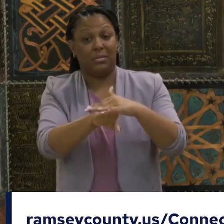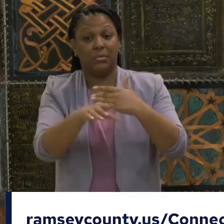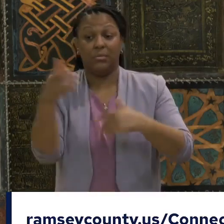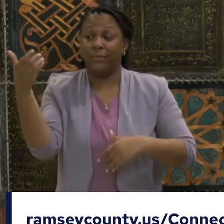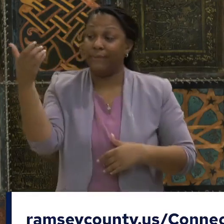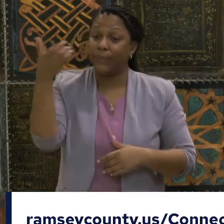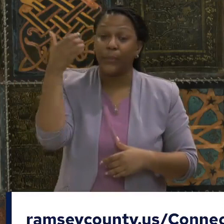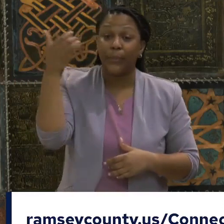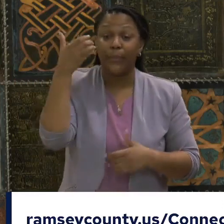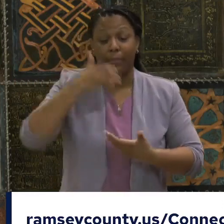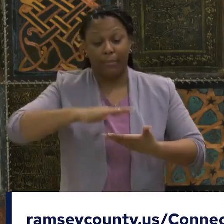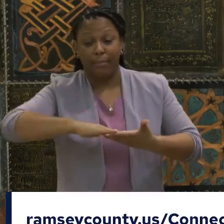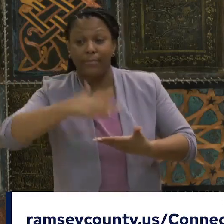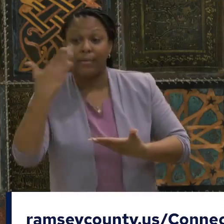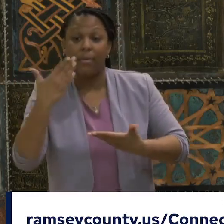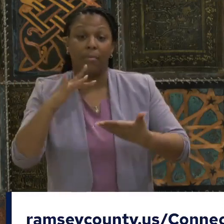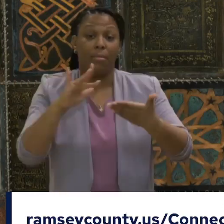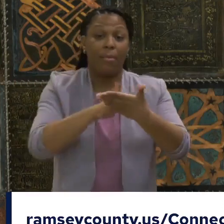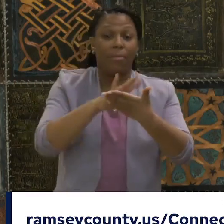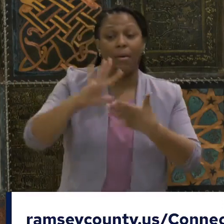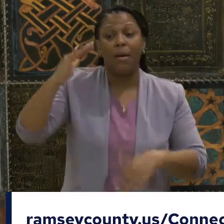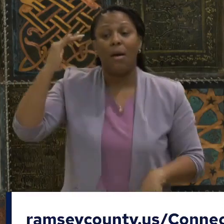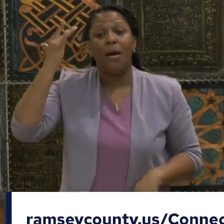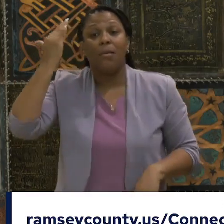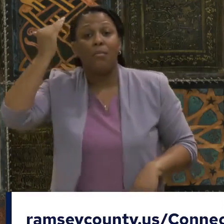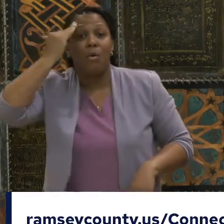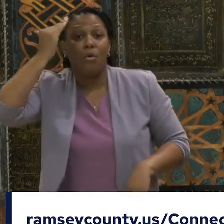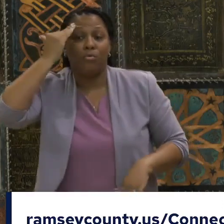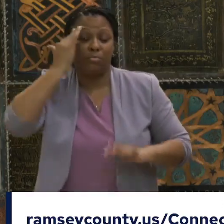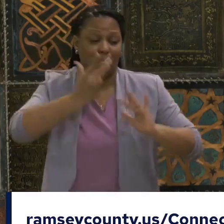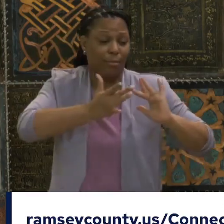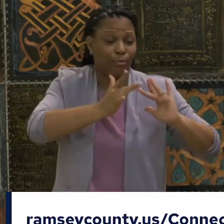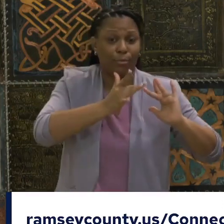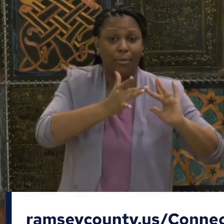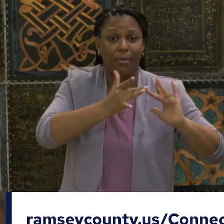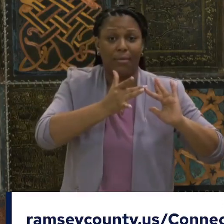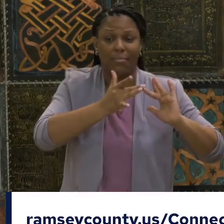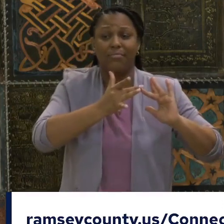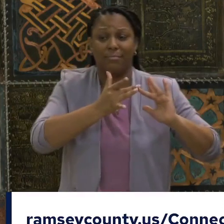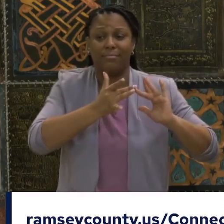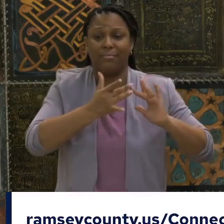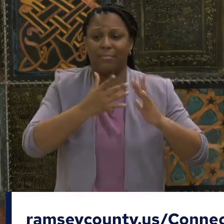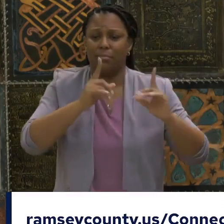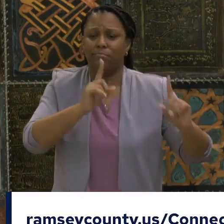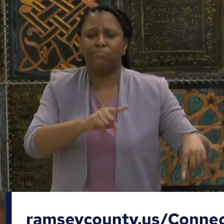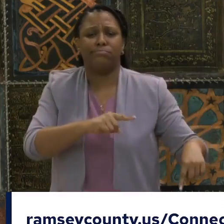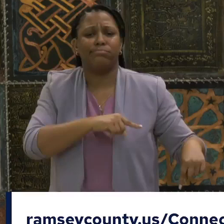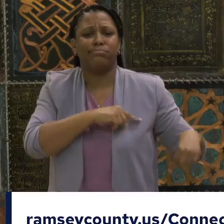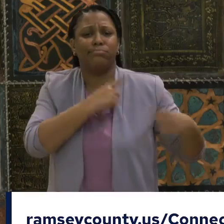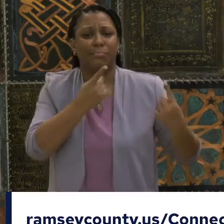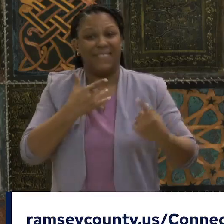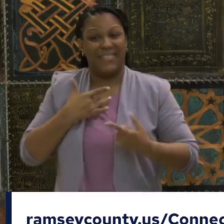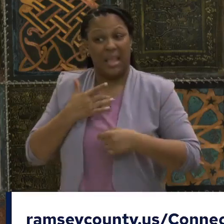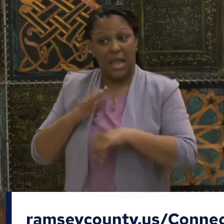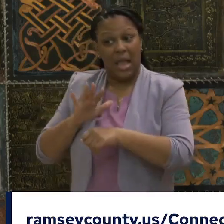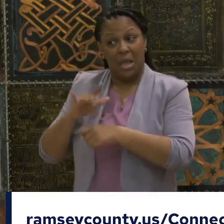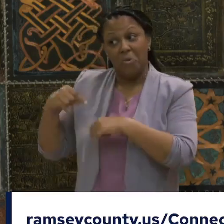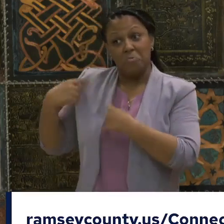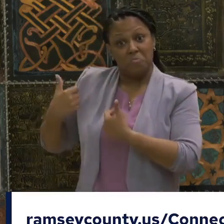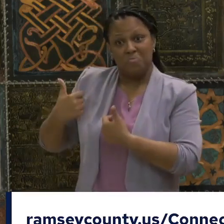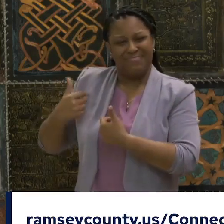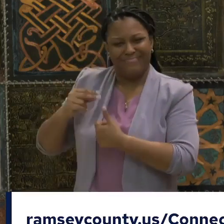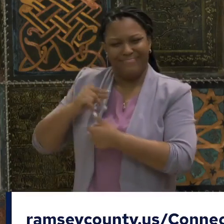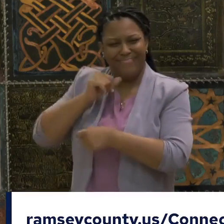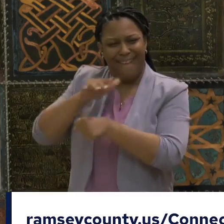access to Internet, we need more than what we're doing today in connecting people to being able to borrow